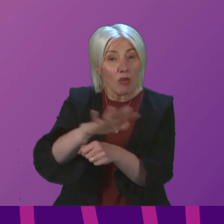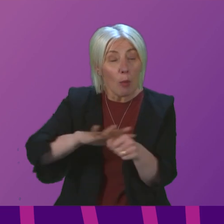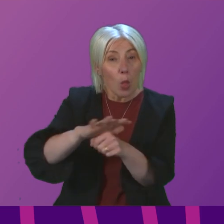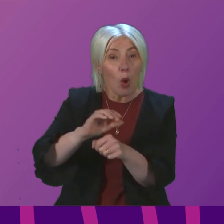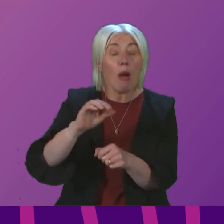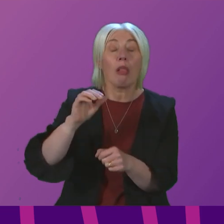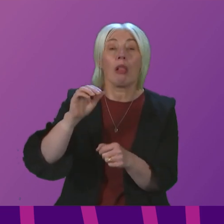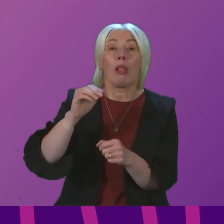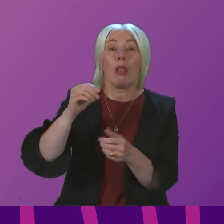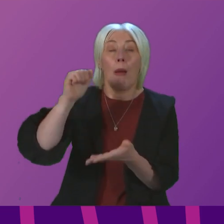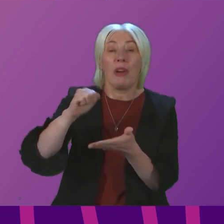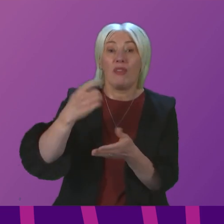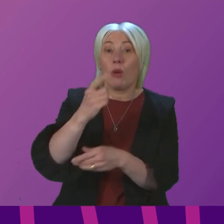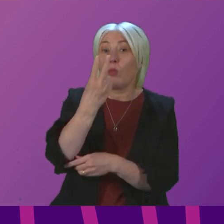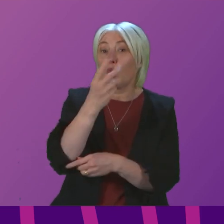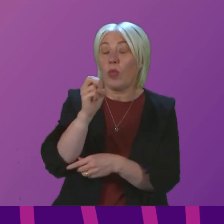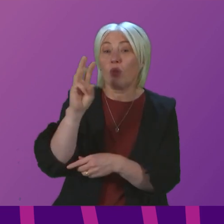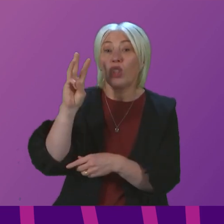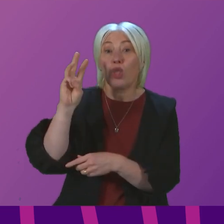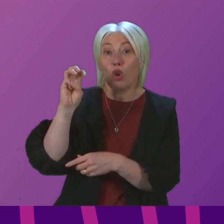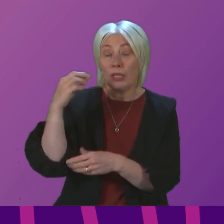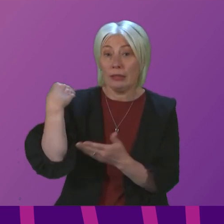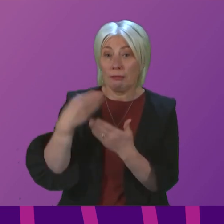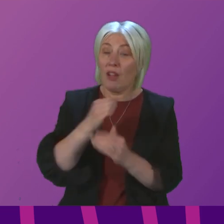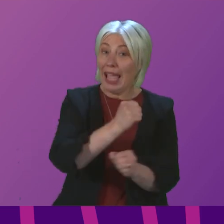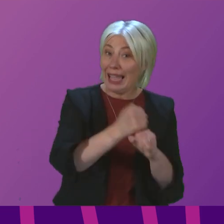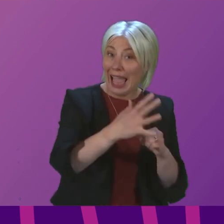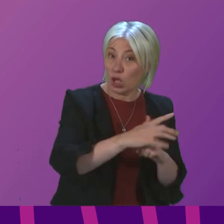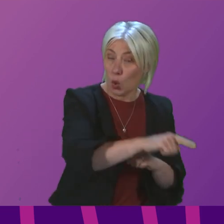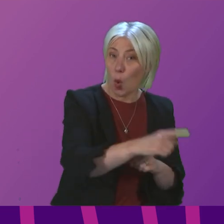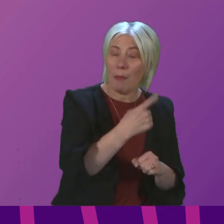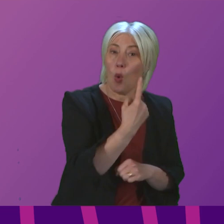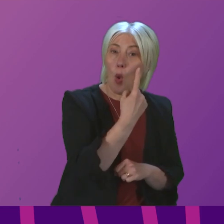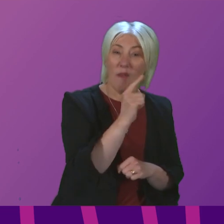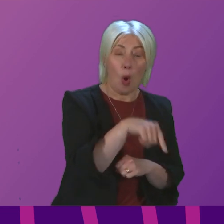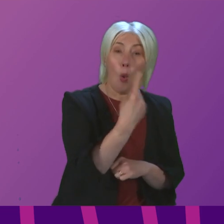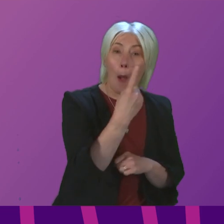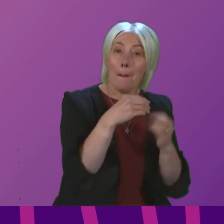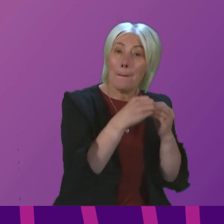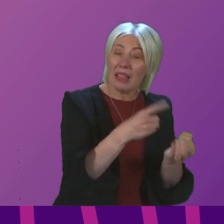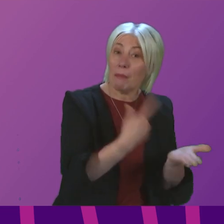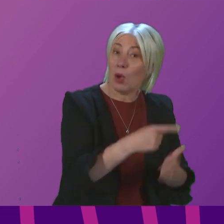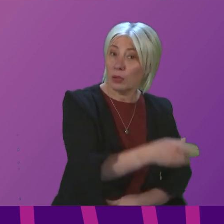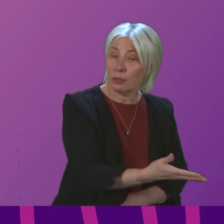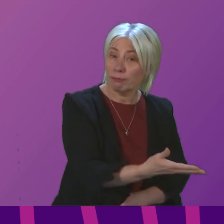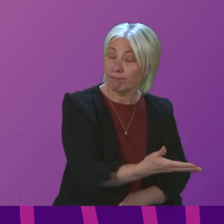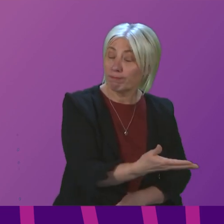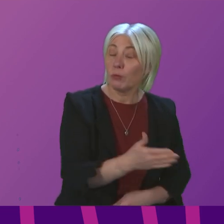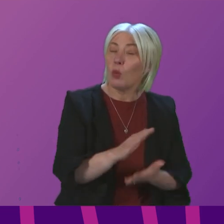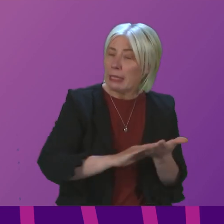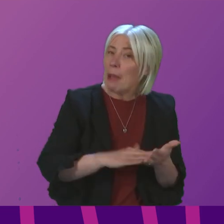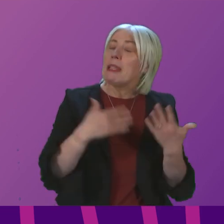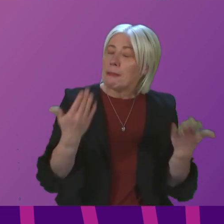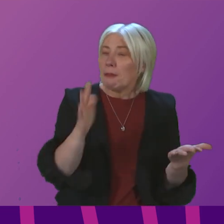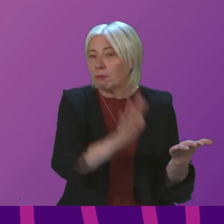2013. In Glasgow alone, that cut has been over £1 billion. And what does that mean in practice? Across